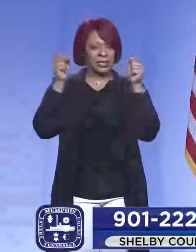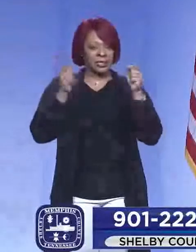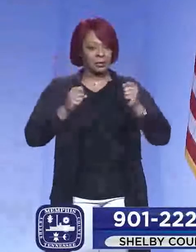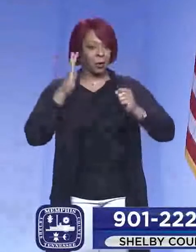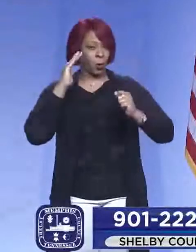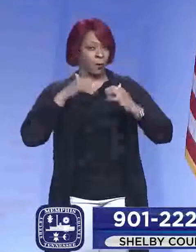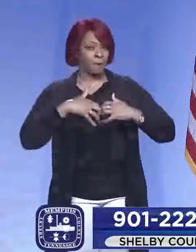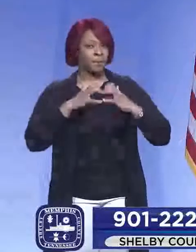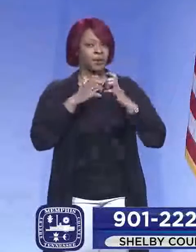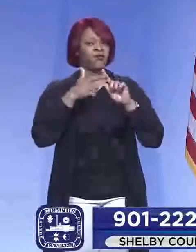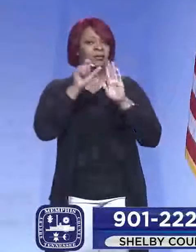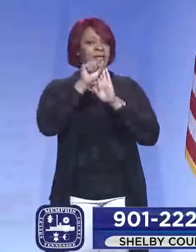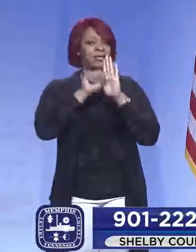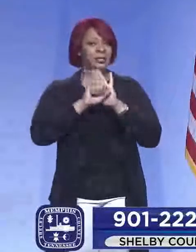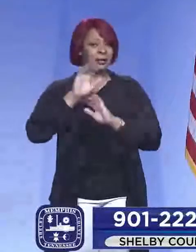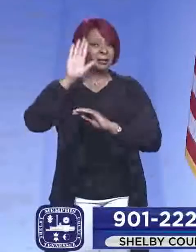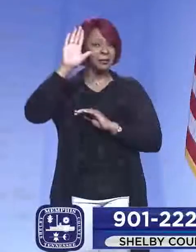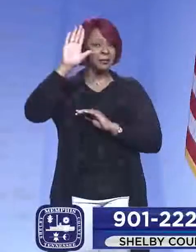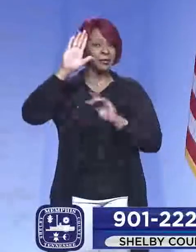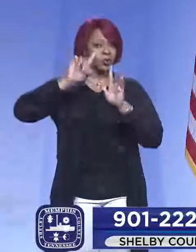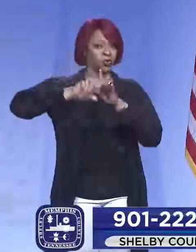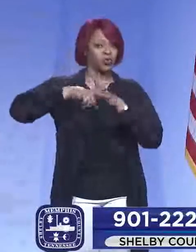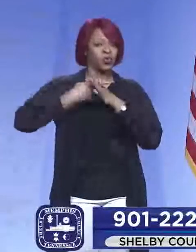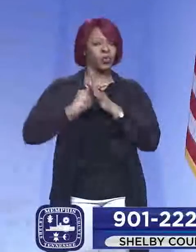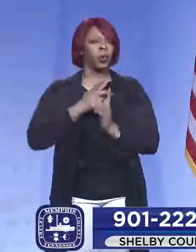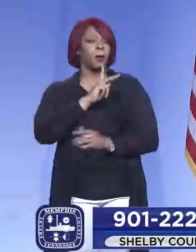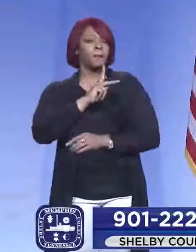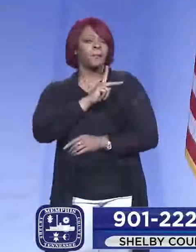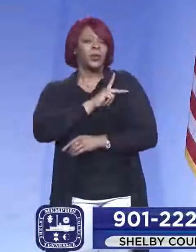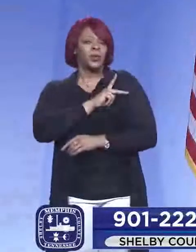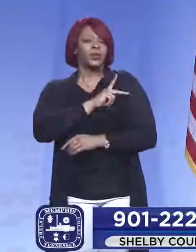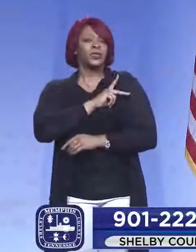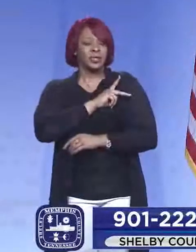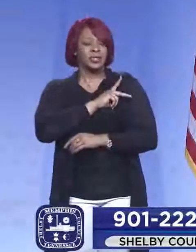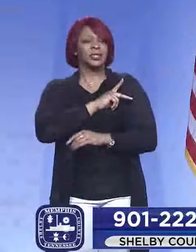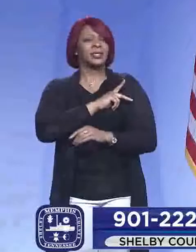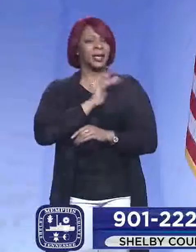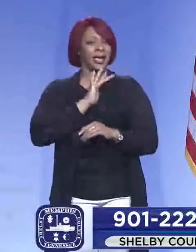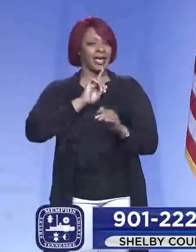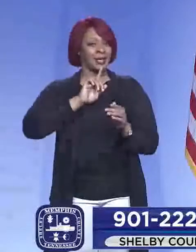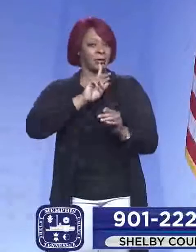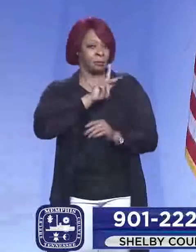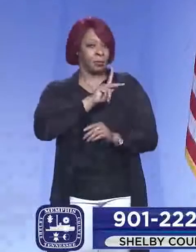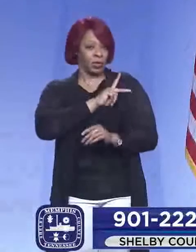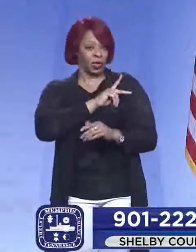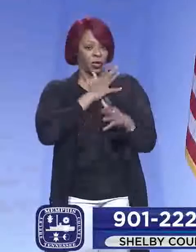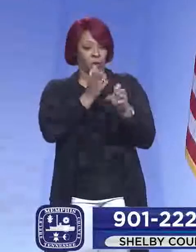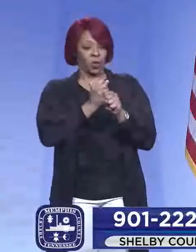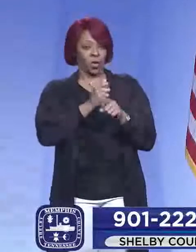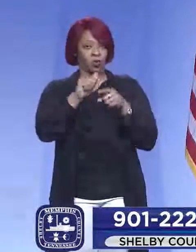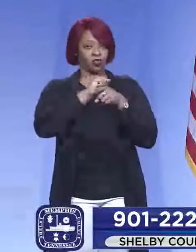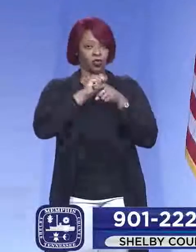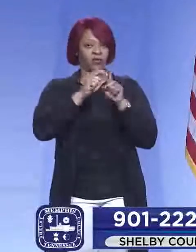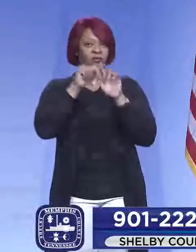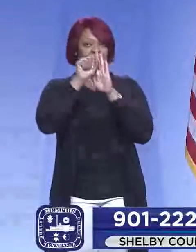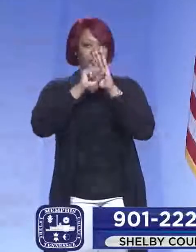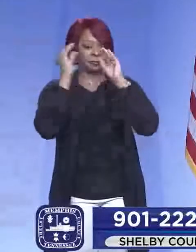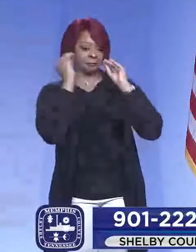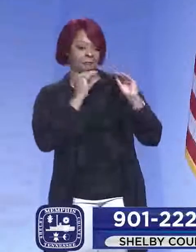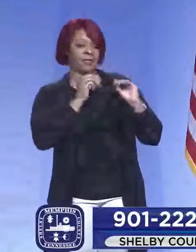from the state. Our personnel received, we identified our key personnel, they received training from the state on yesterday,